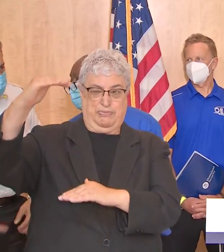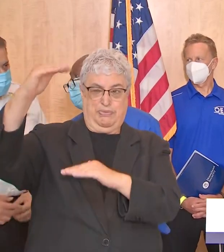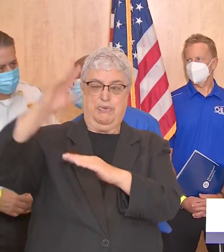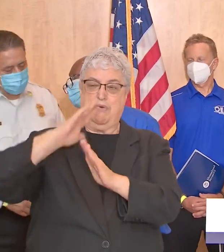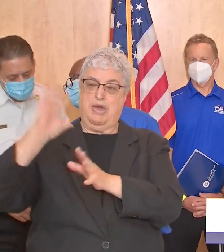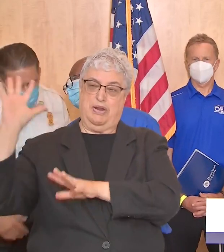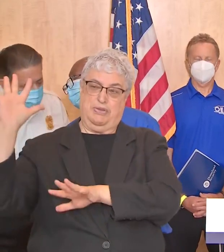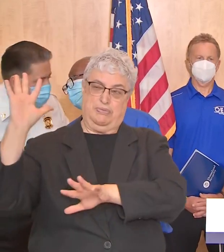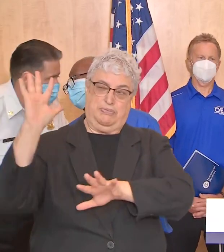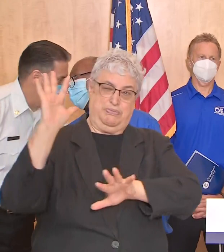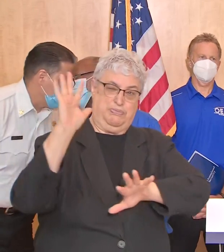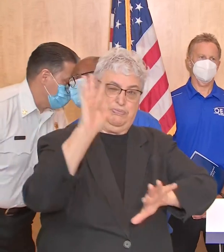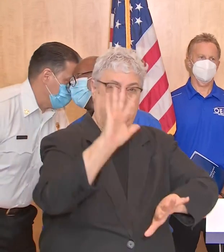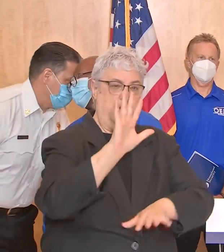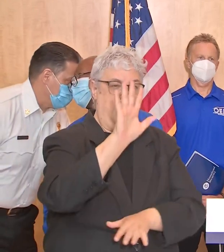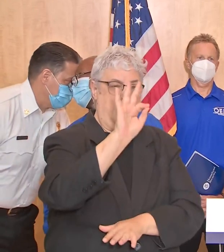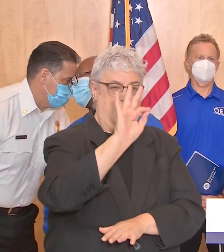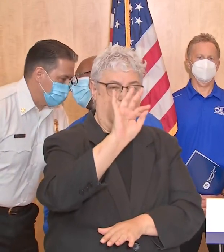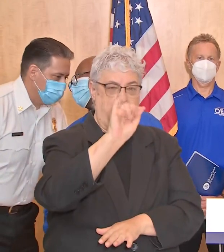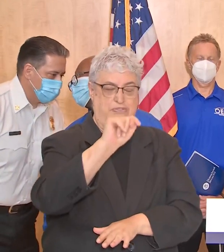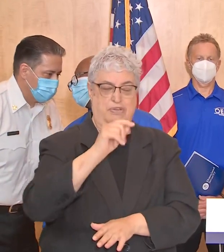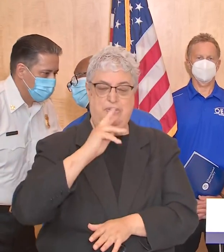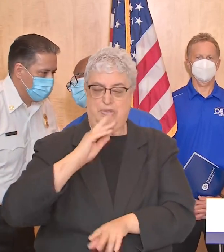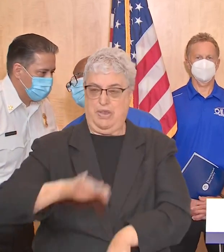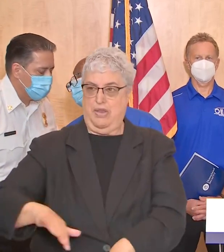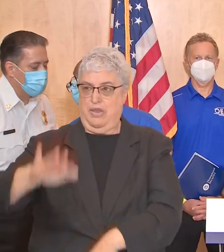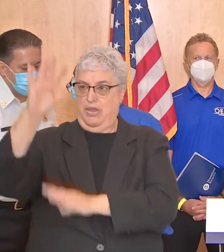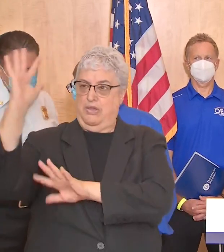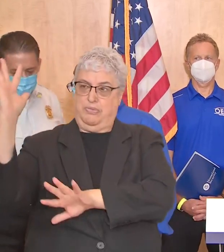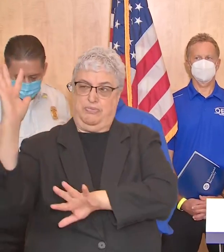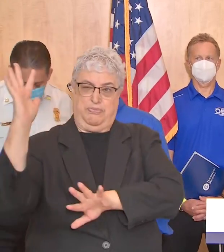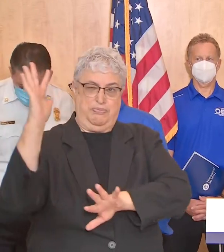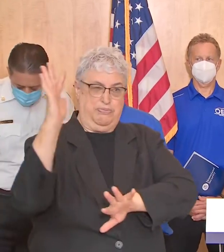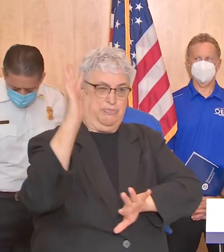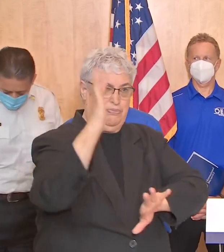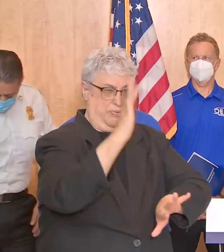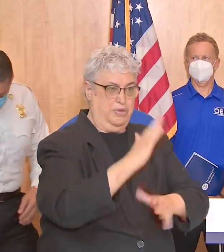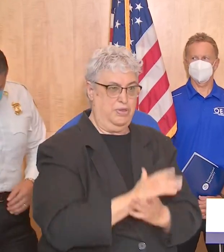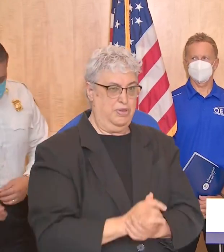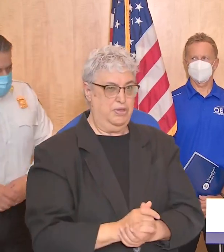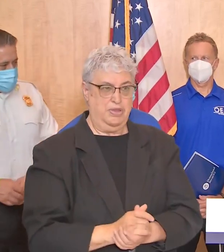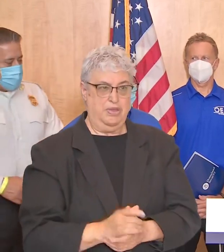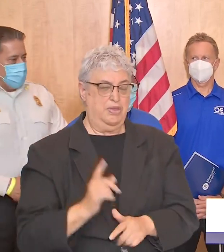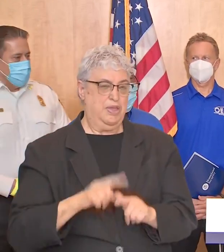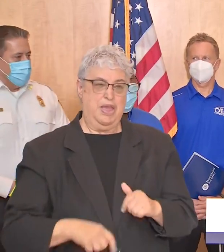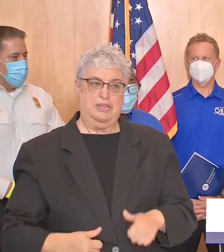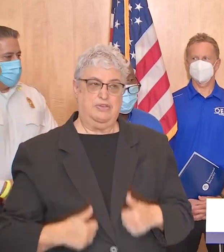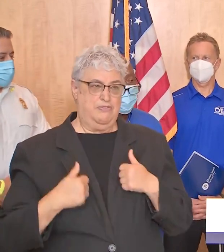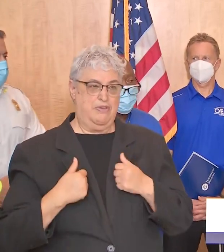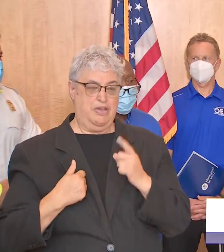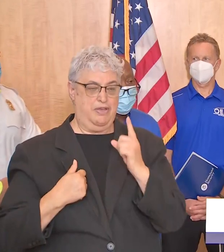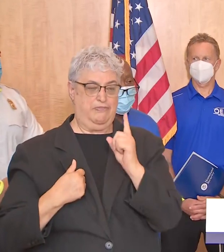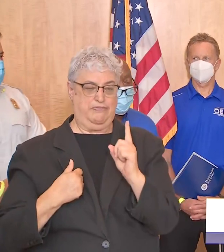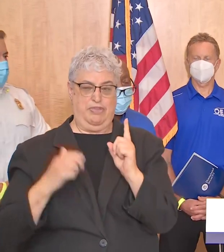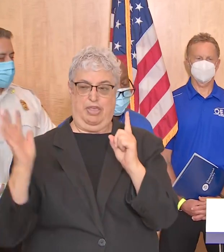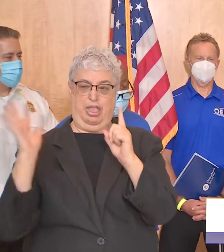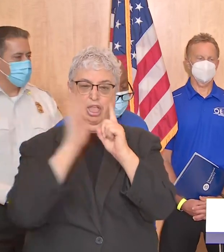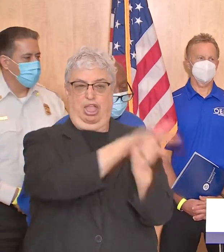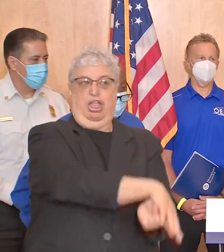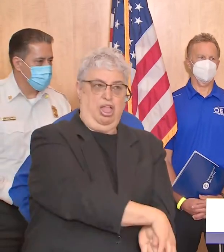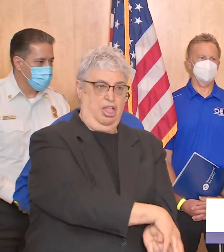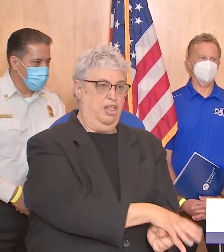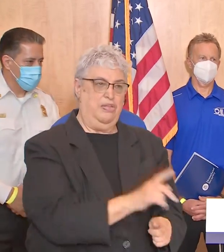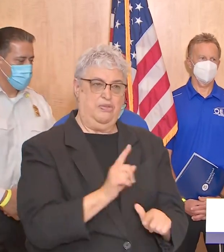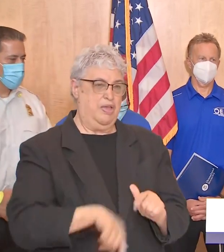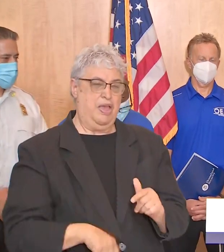is a nine foot surge and as has been indicated you can't survive that so i am very